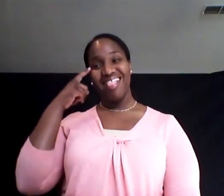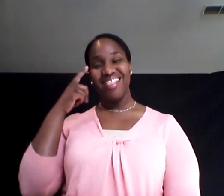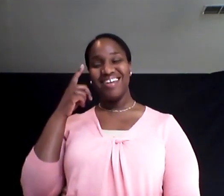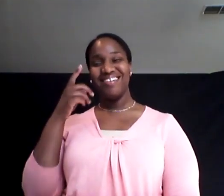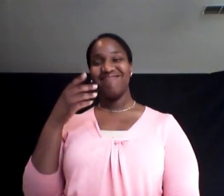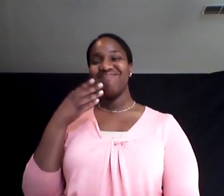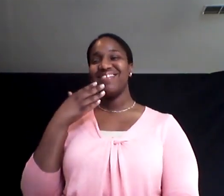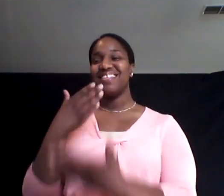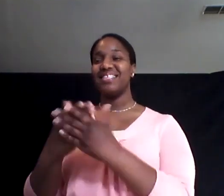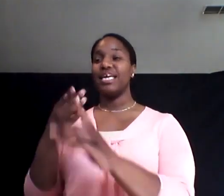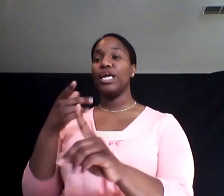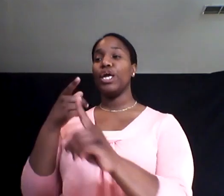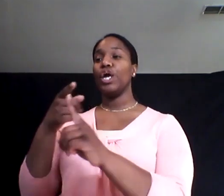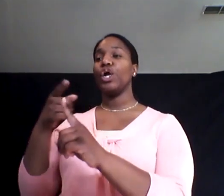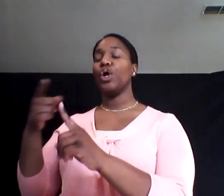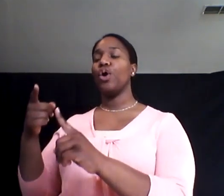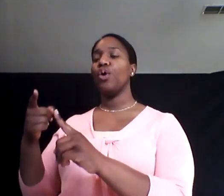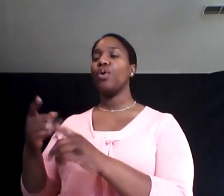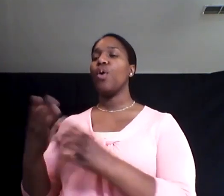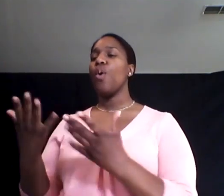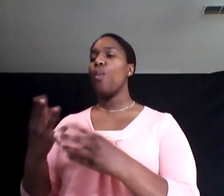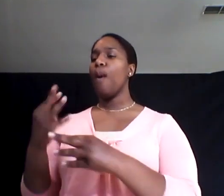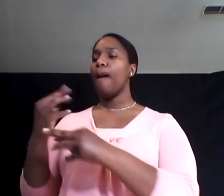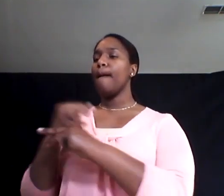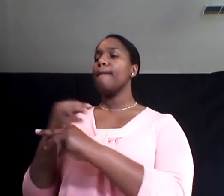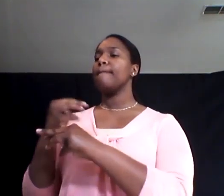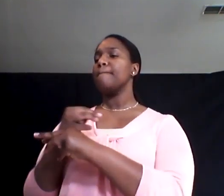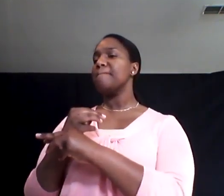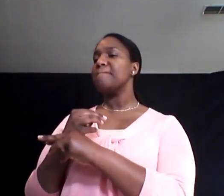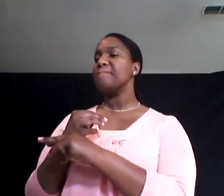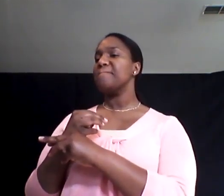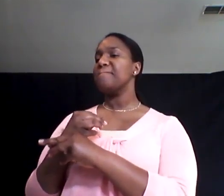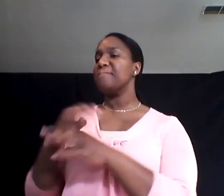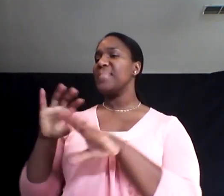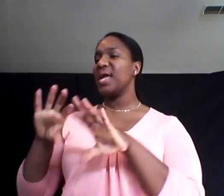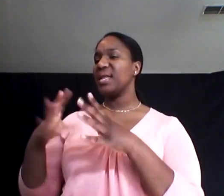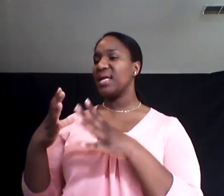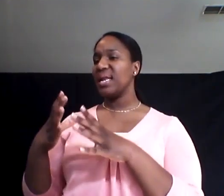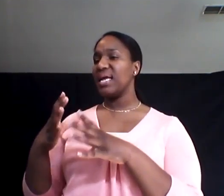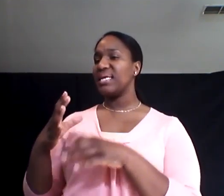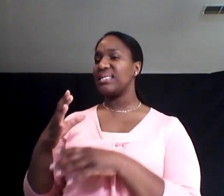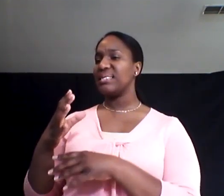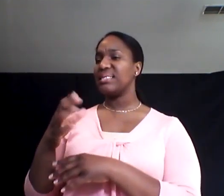But up to now, have no experience with computer development or computer gaming.